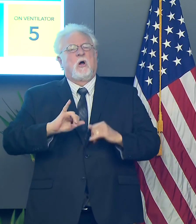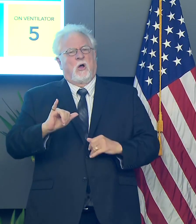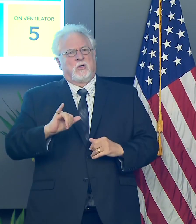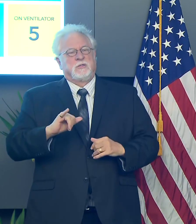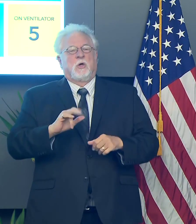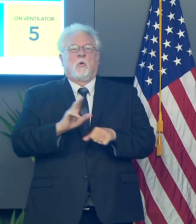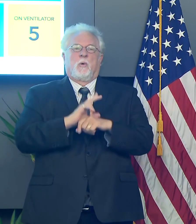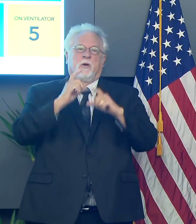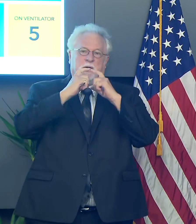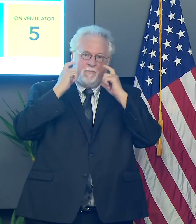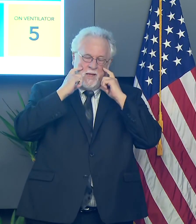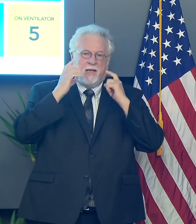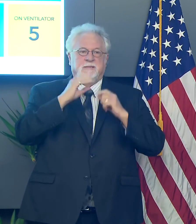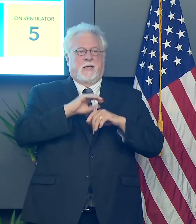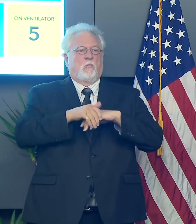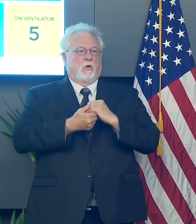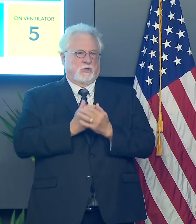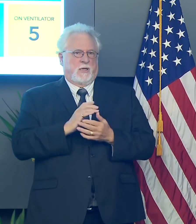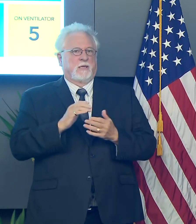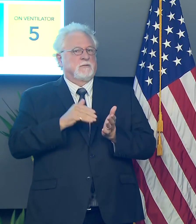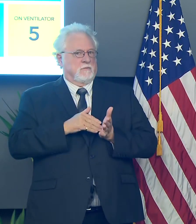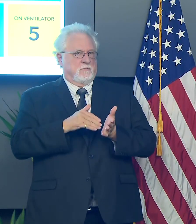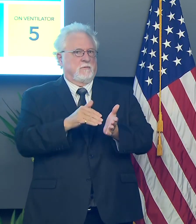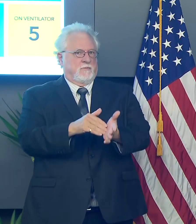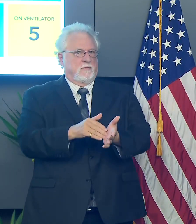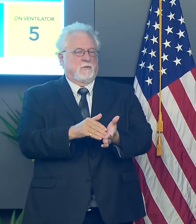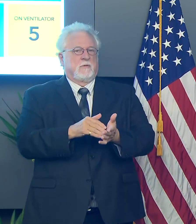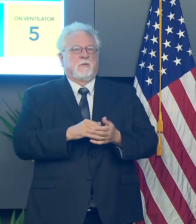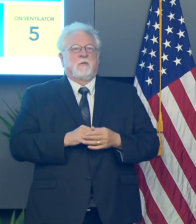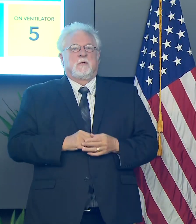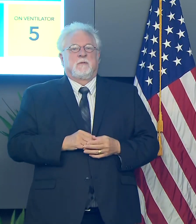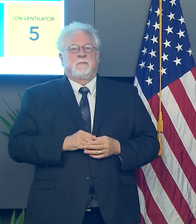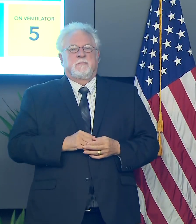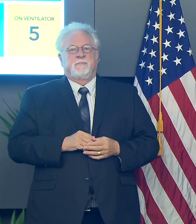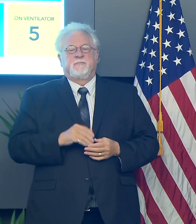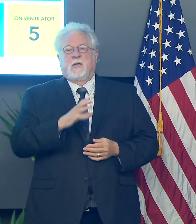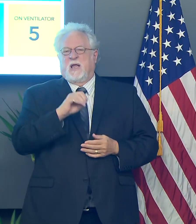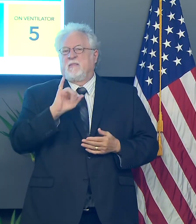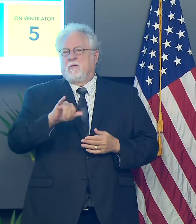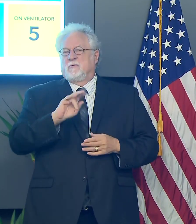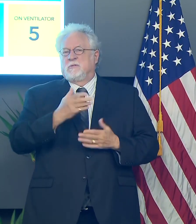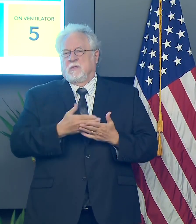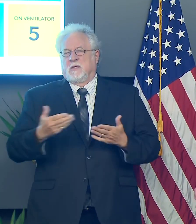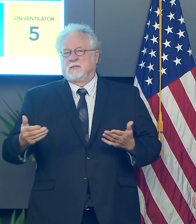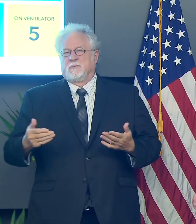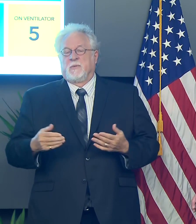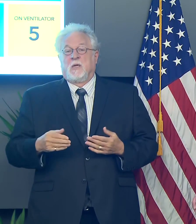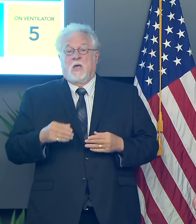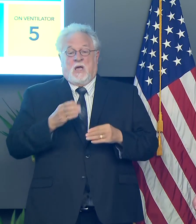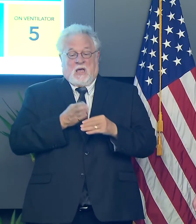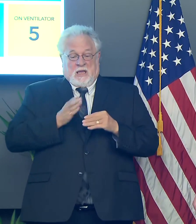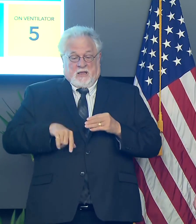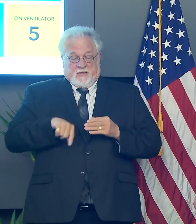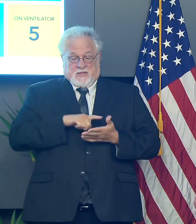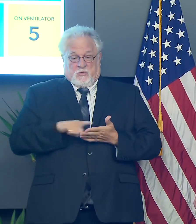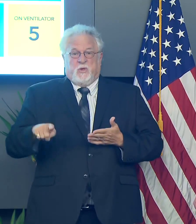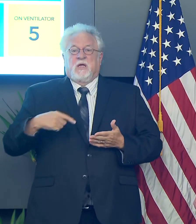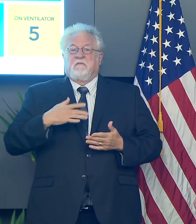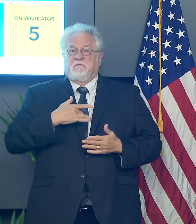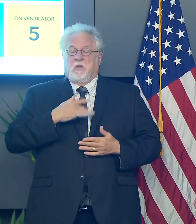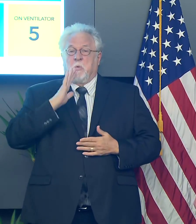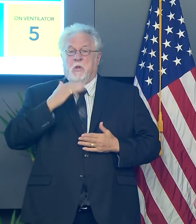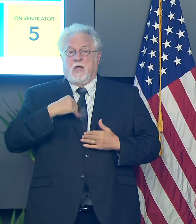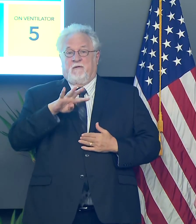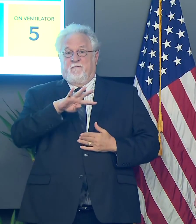wearing masks and, and, uh, washing their hands more frequently, uh, and those, those sorts of things. By the end of this week, we expect to have